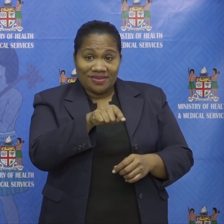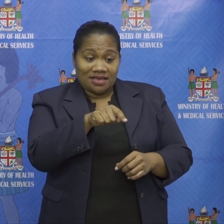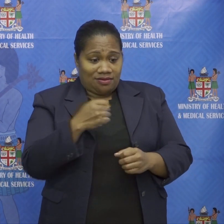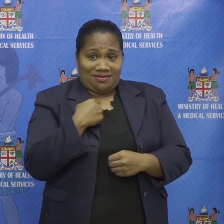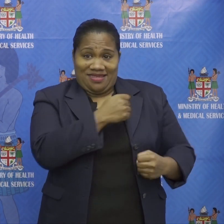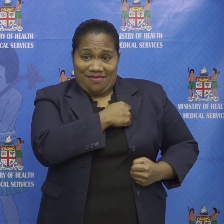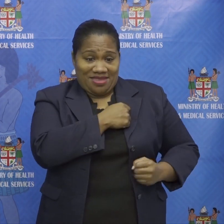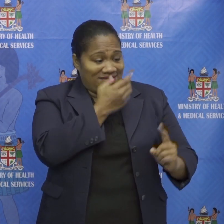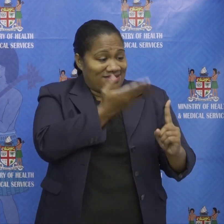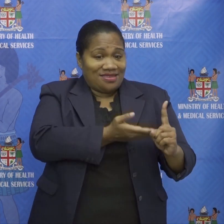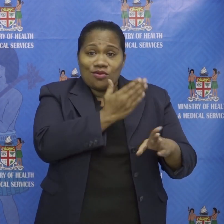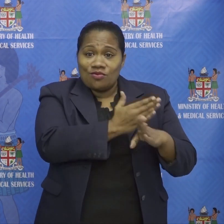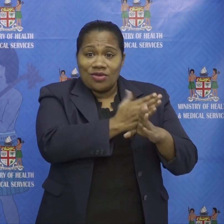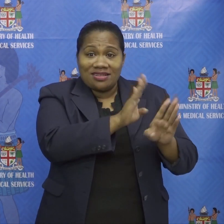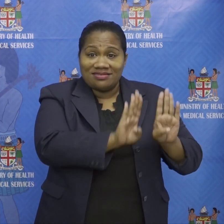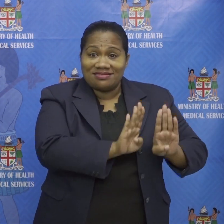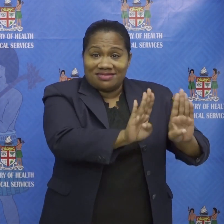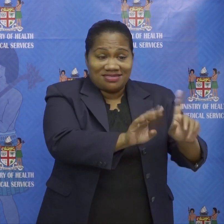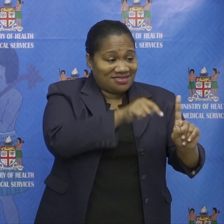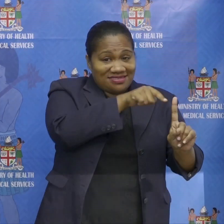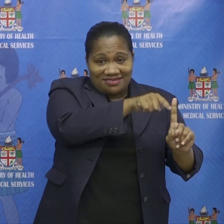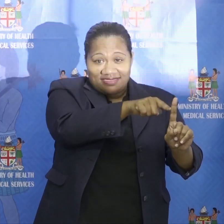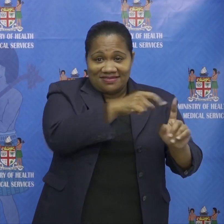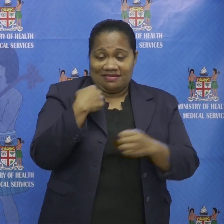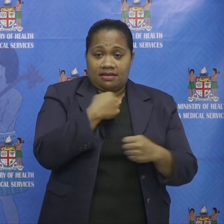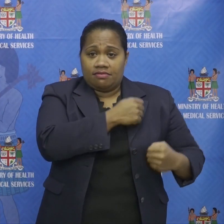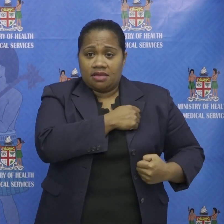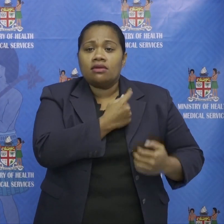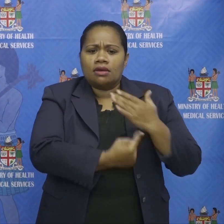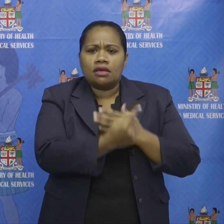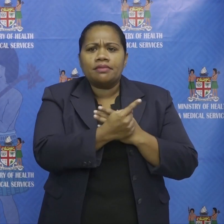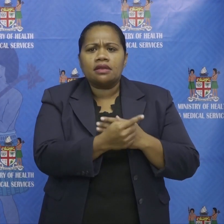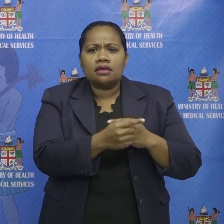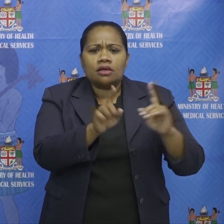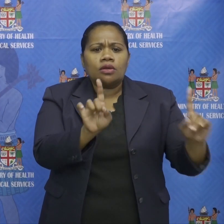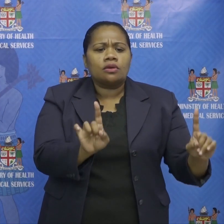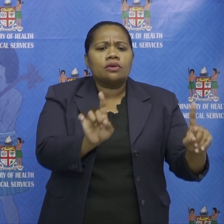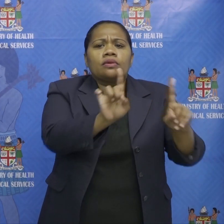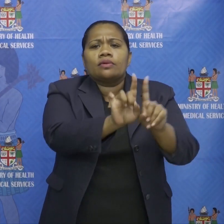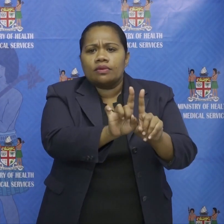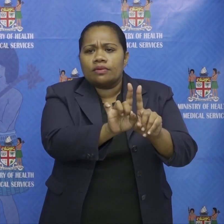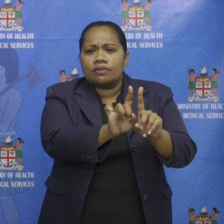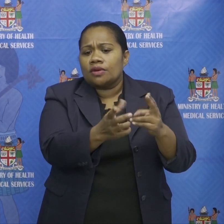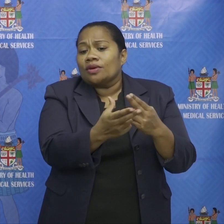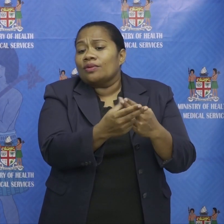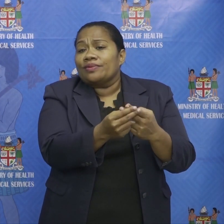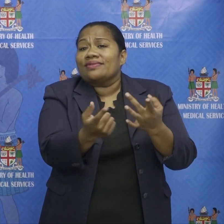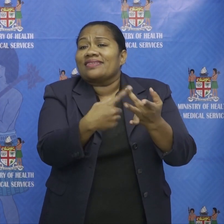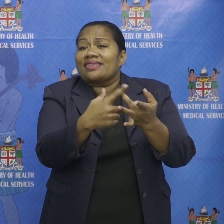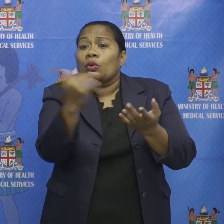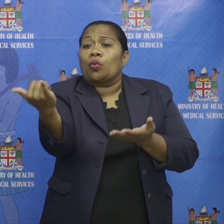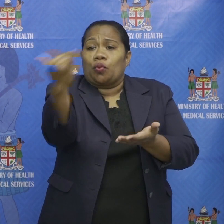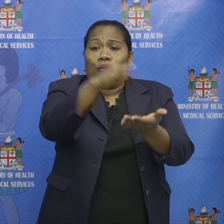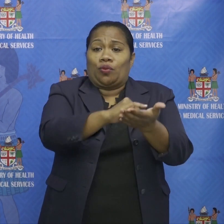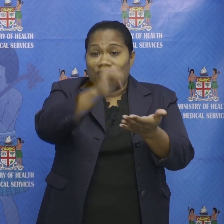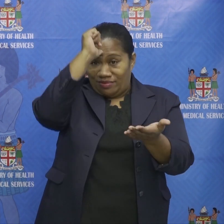the border quarantine only had contact with the recent border quarantine cases who had traveled